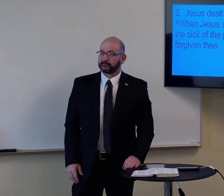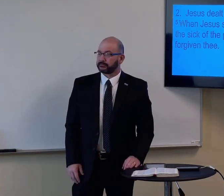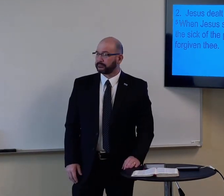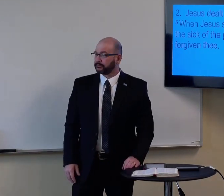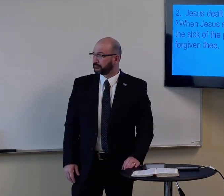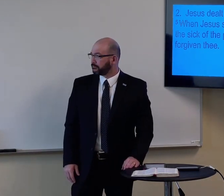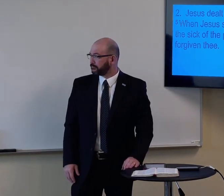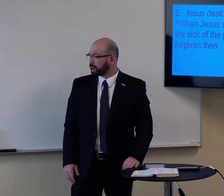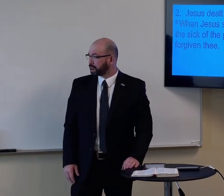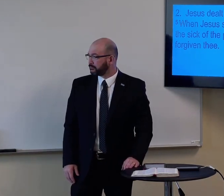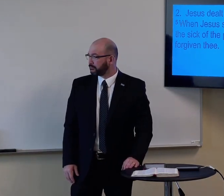body.